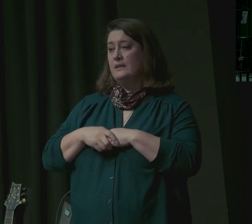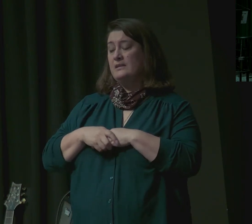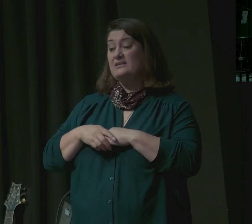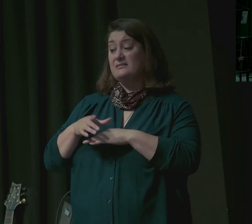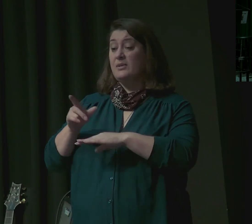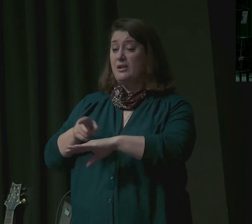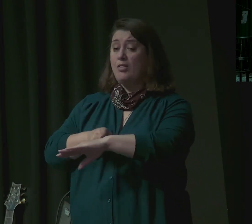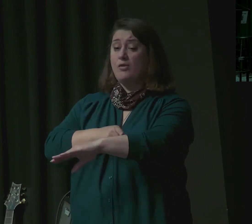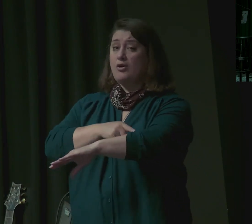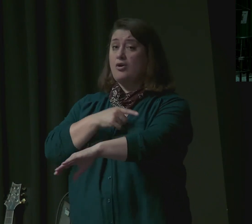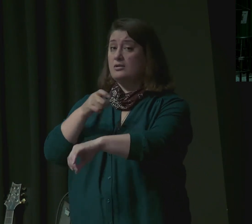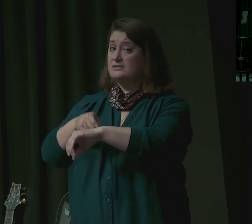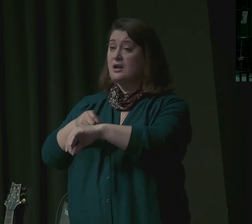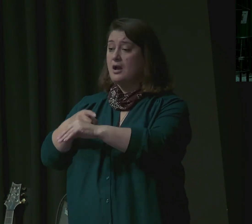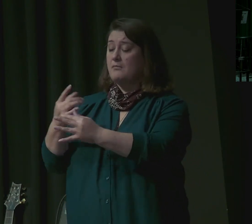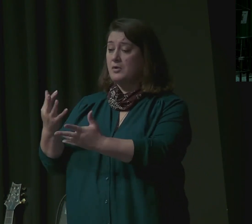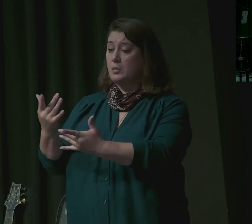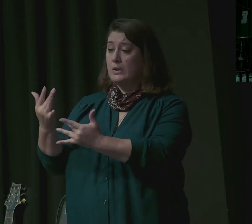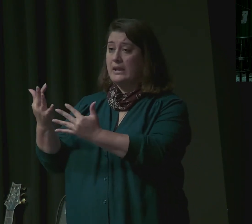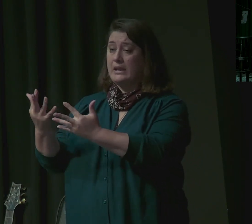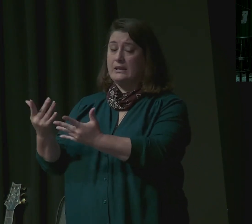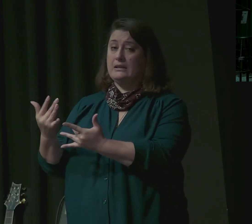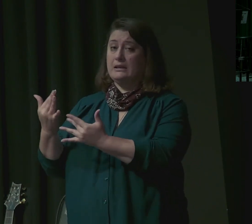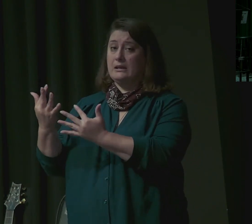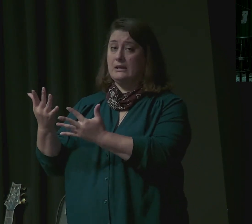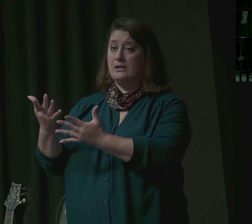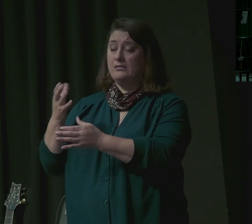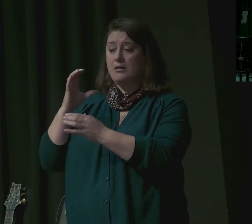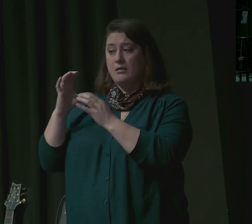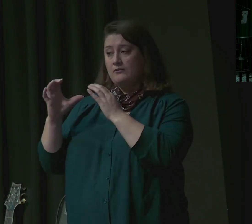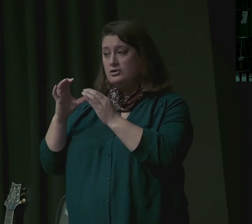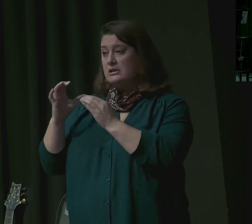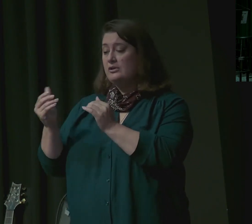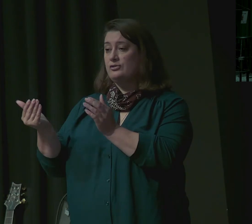It's a long discussion as hunger draws near.